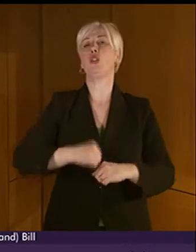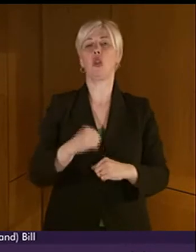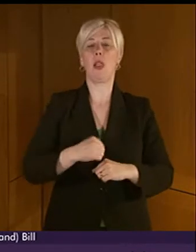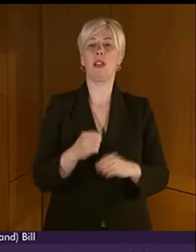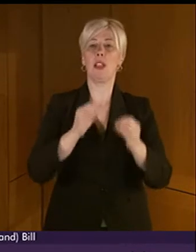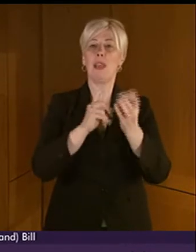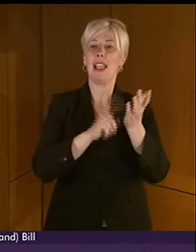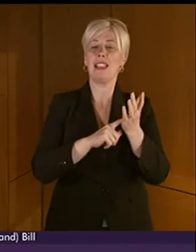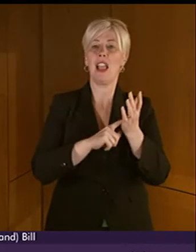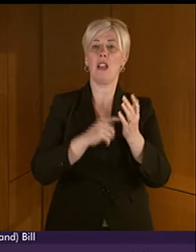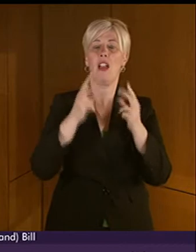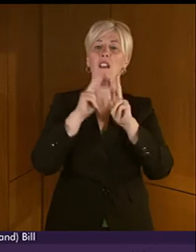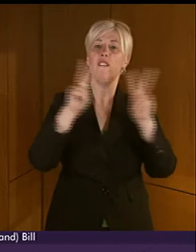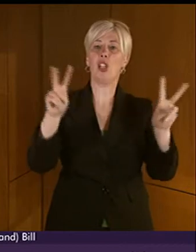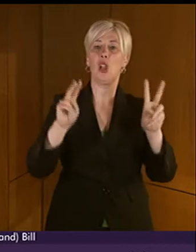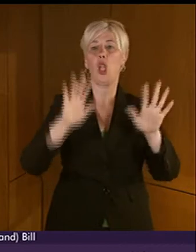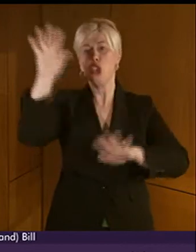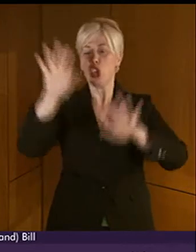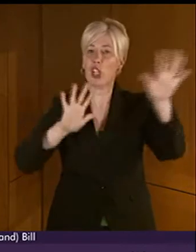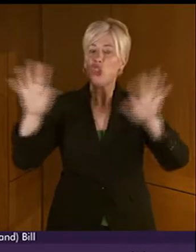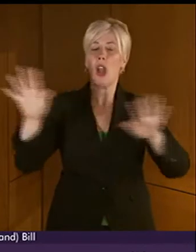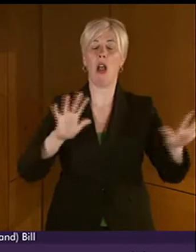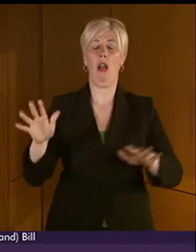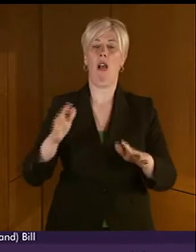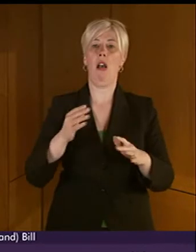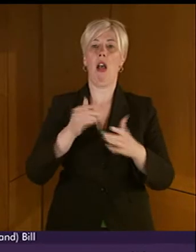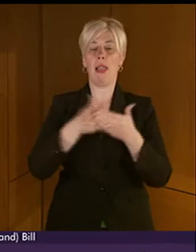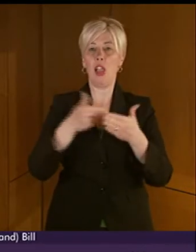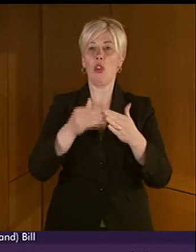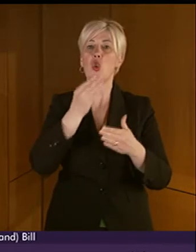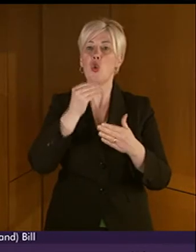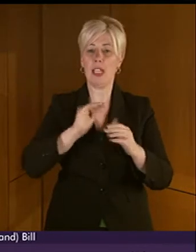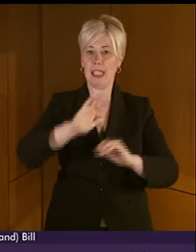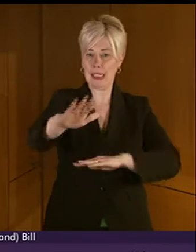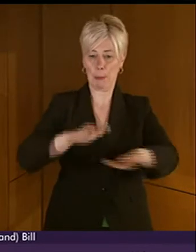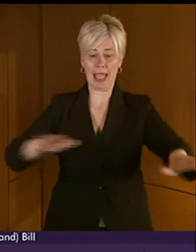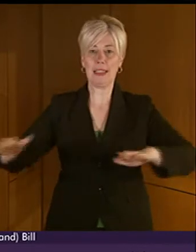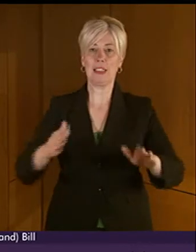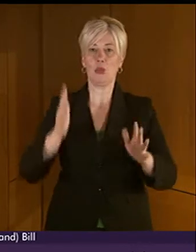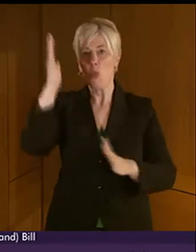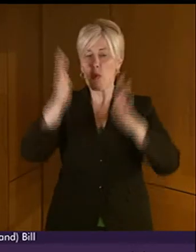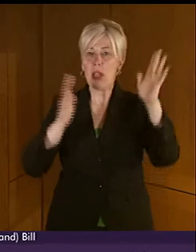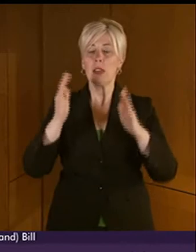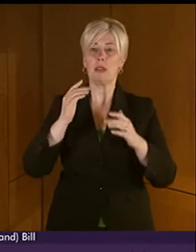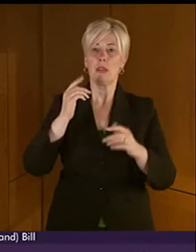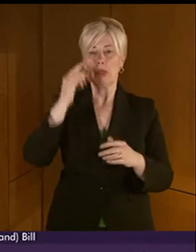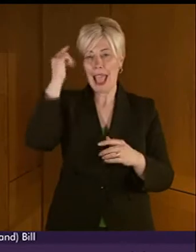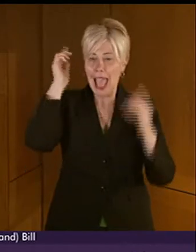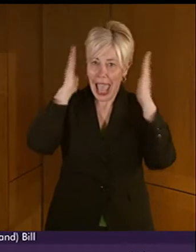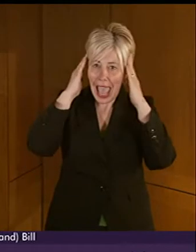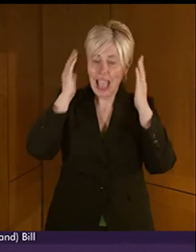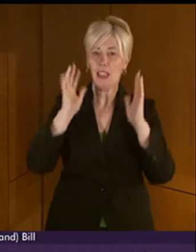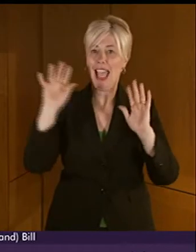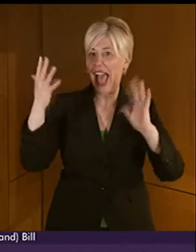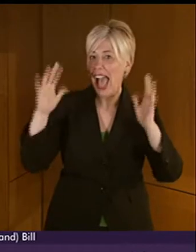is a visual gestural language which uses space and movement. The hands, face and head are